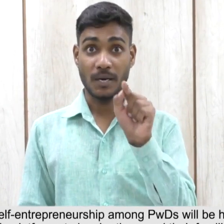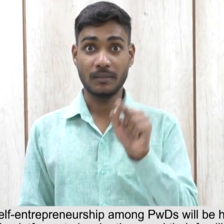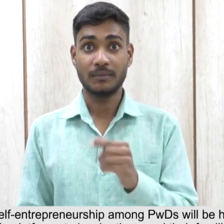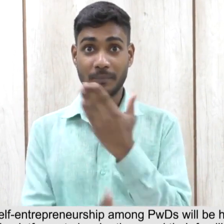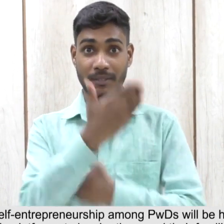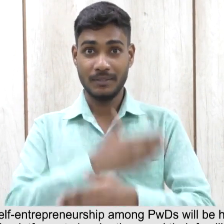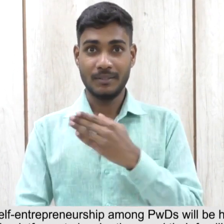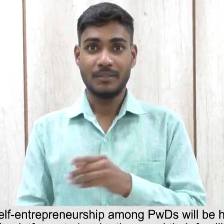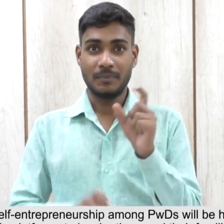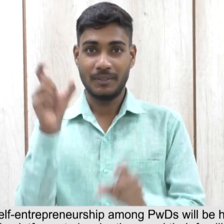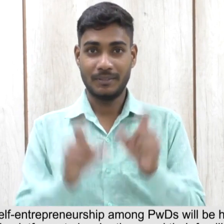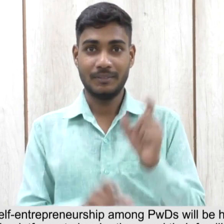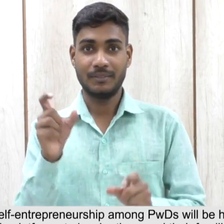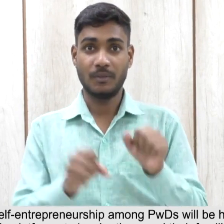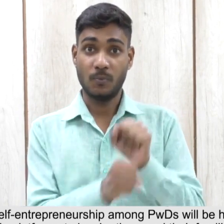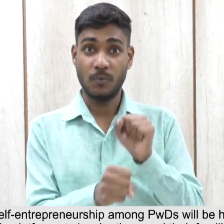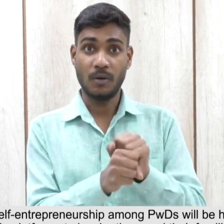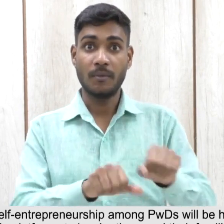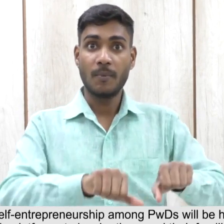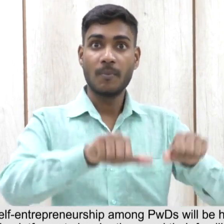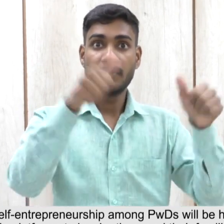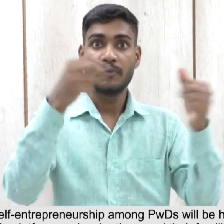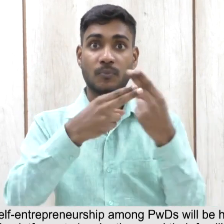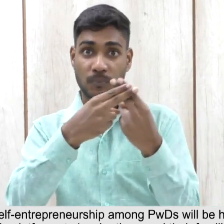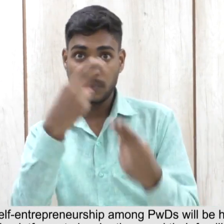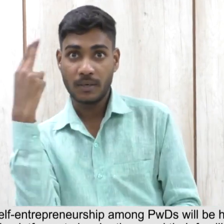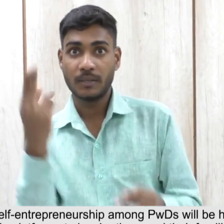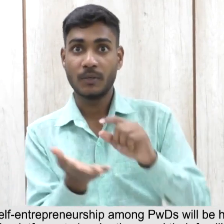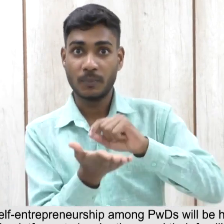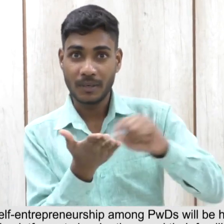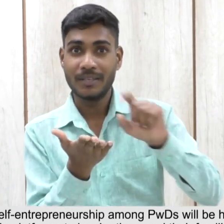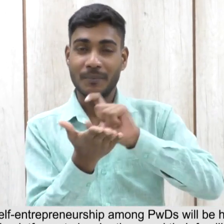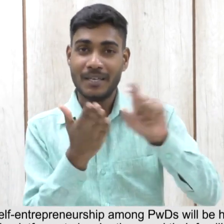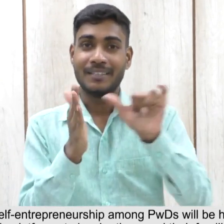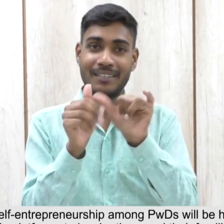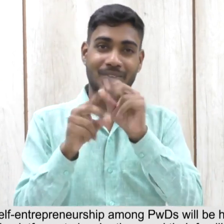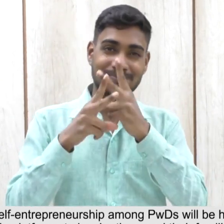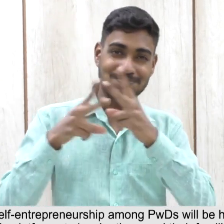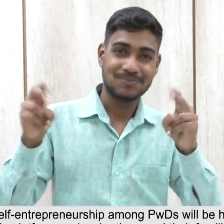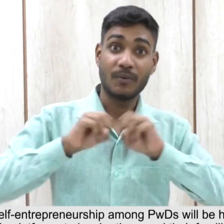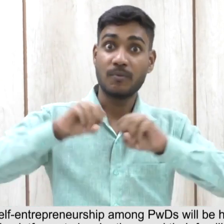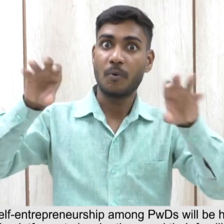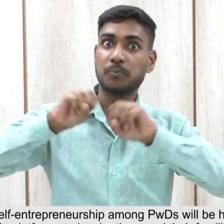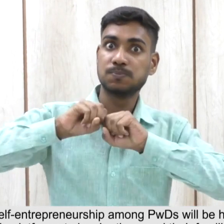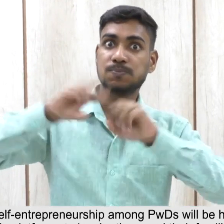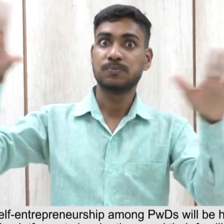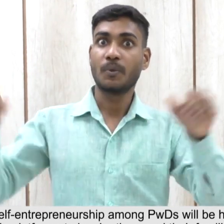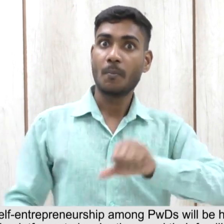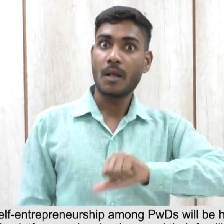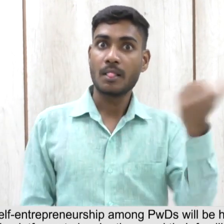Success stories of self-entrepreneurship among PWDs will be highlighted across all